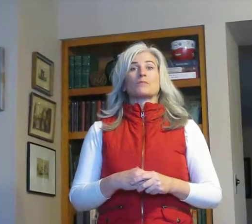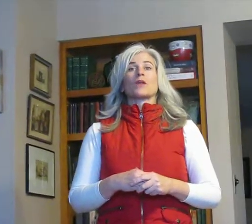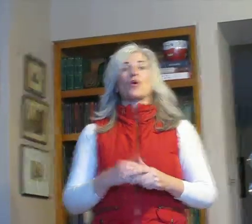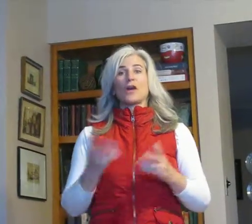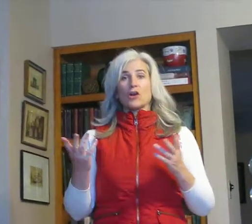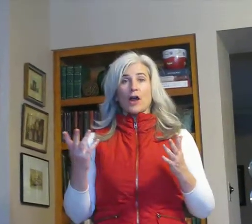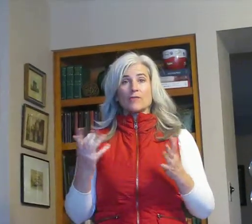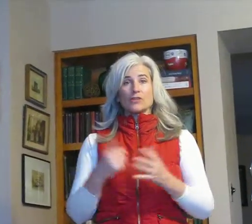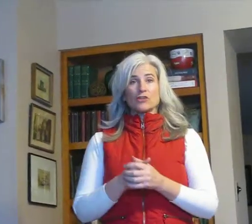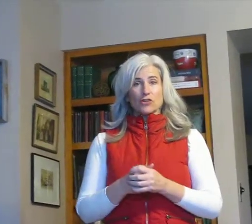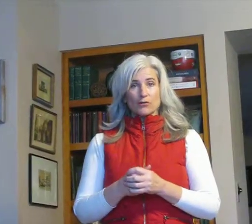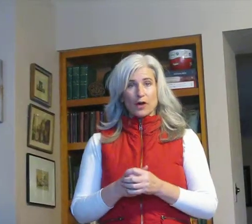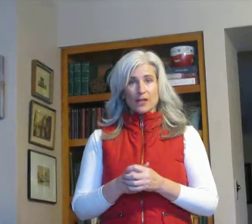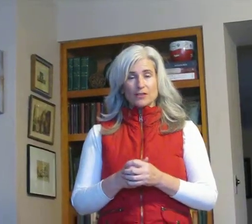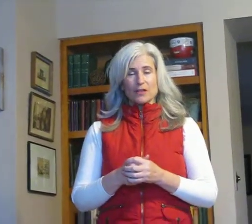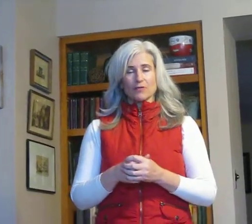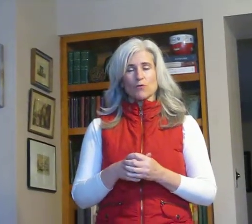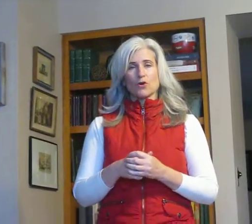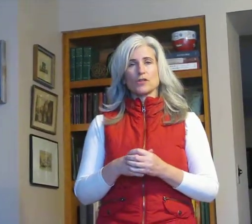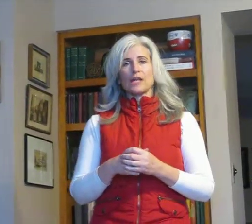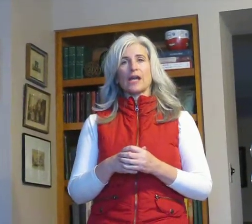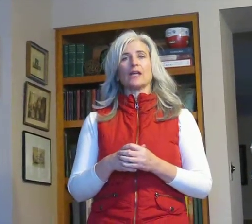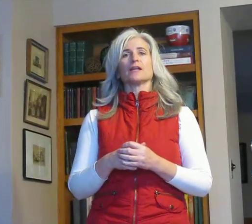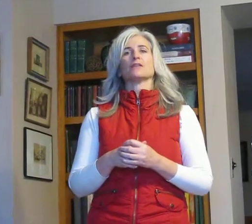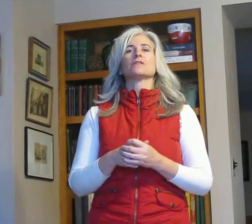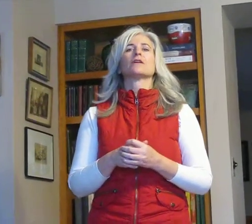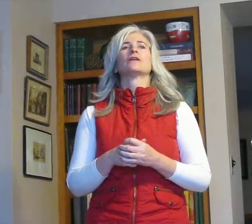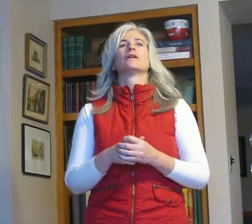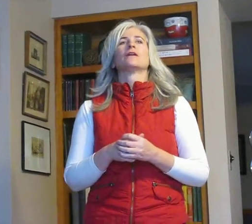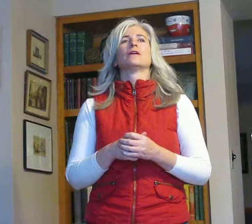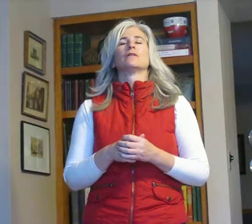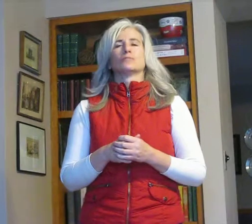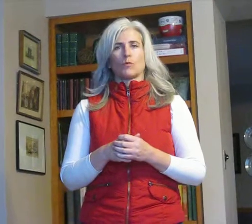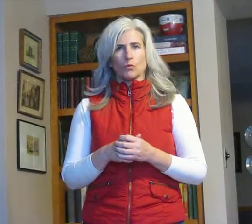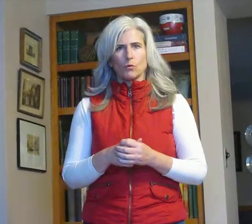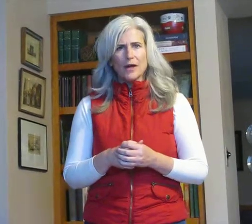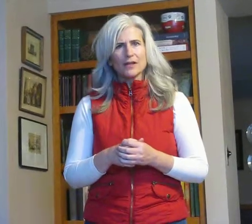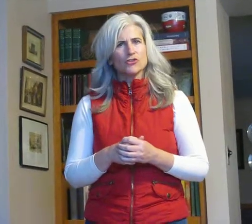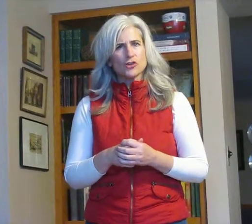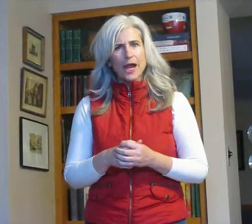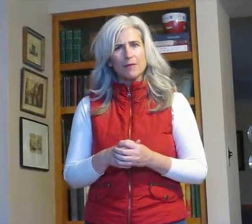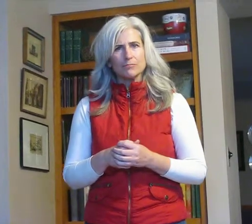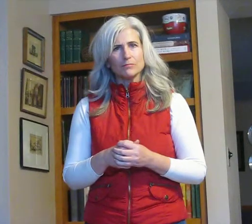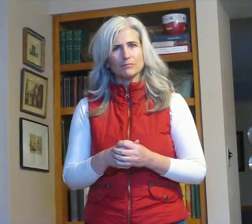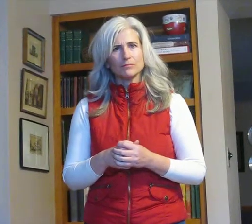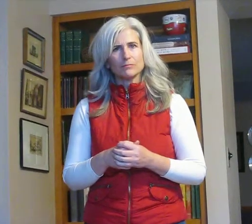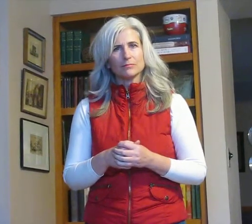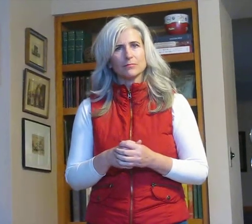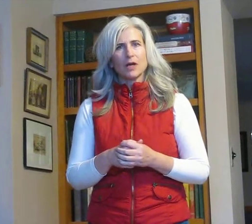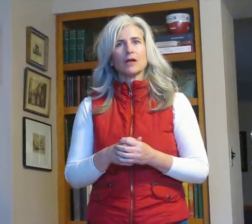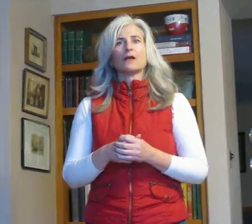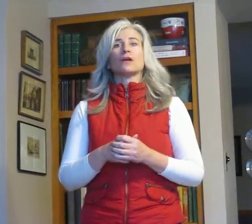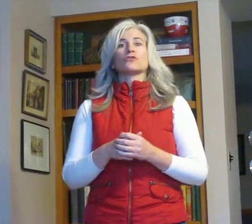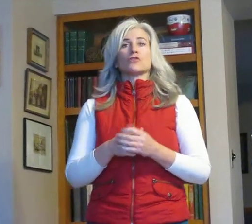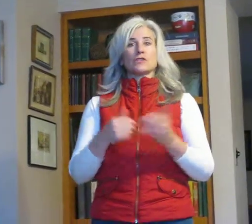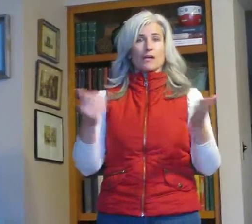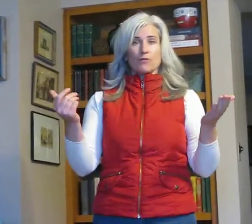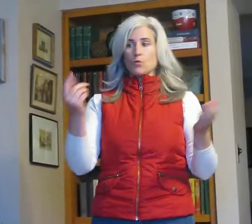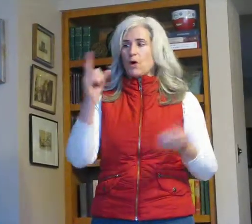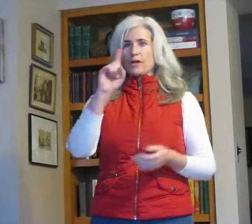Okay, our conversational phrase for today is, what is your name? So the sign for what